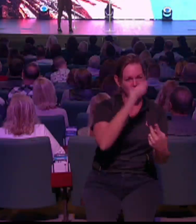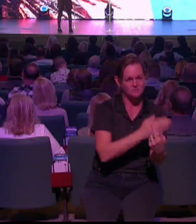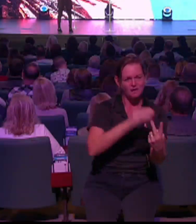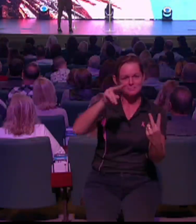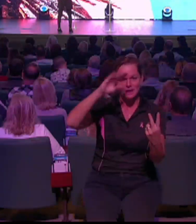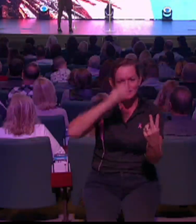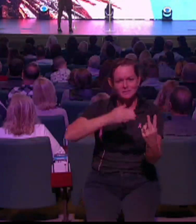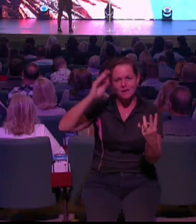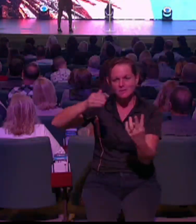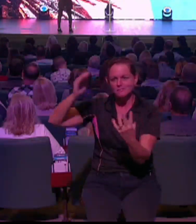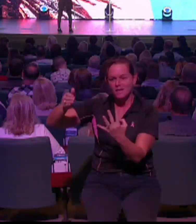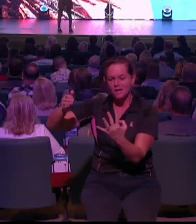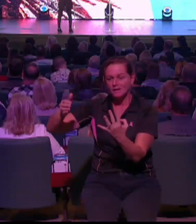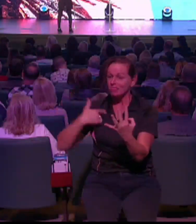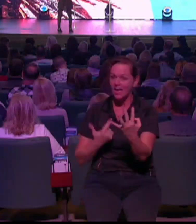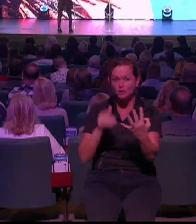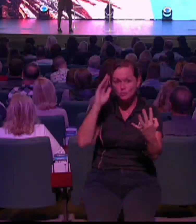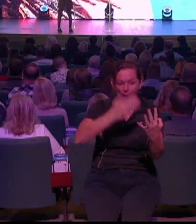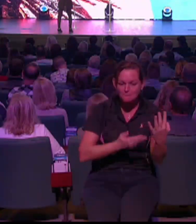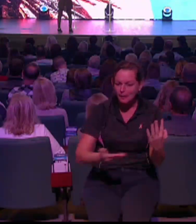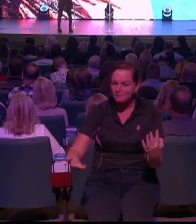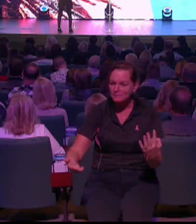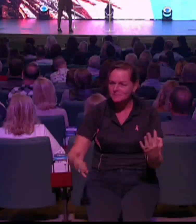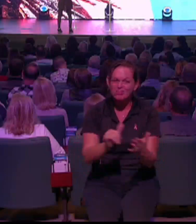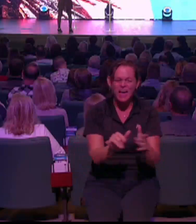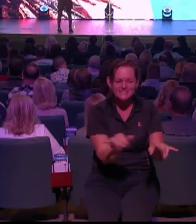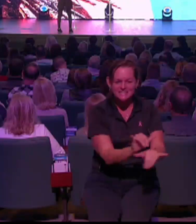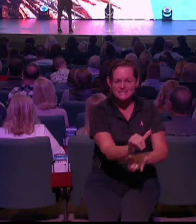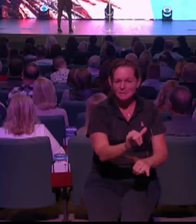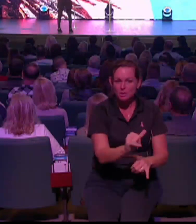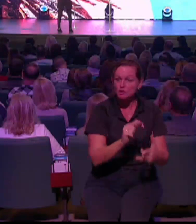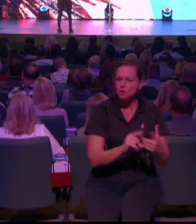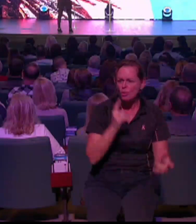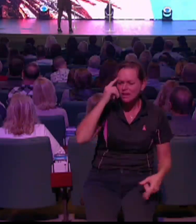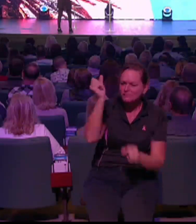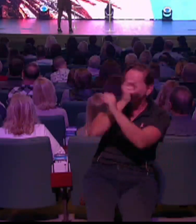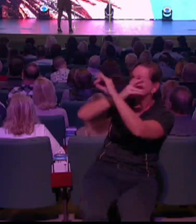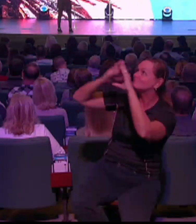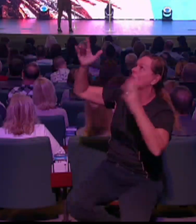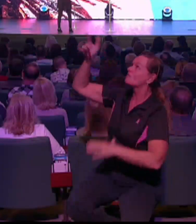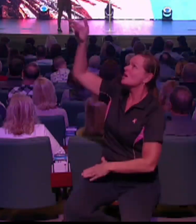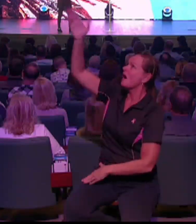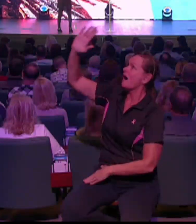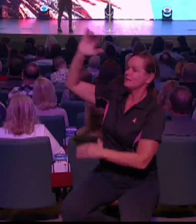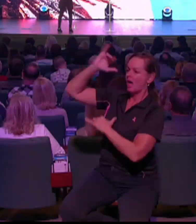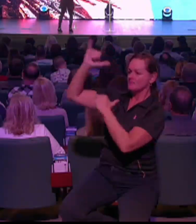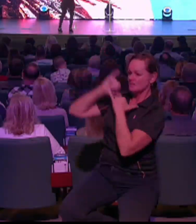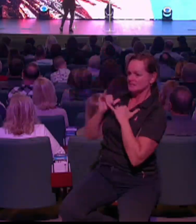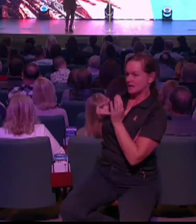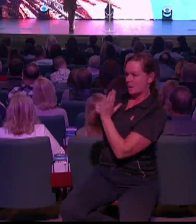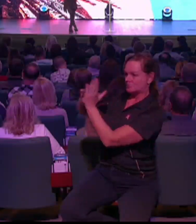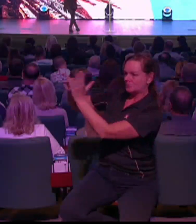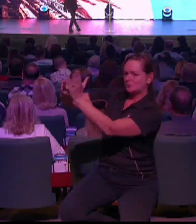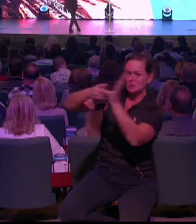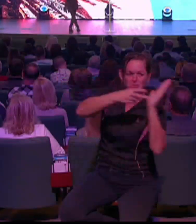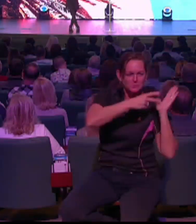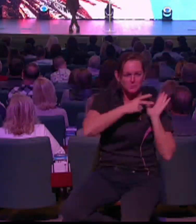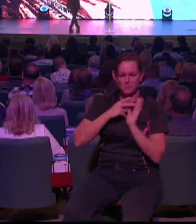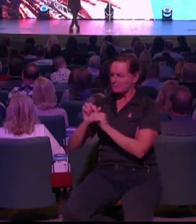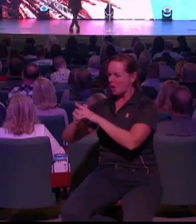uniquely loved. It is not cut into little pieces. There is a unique crafting on